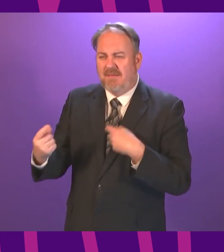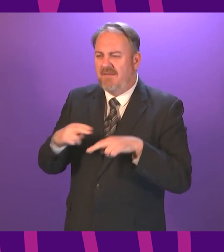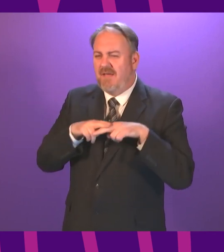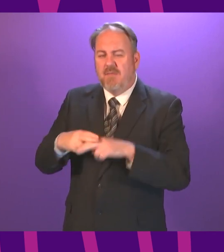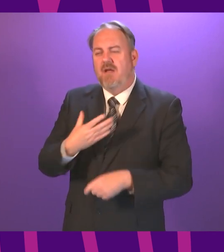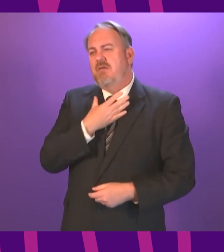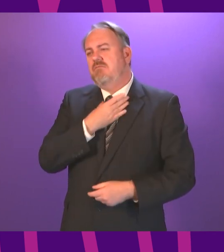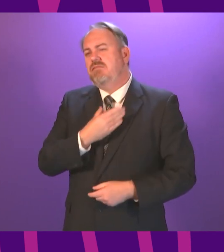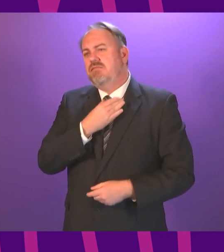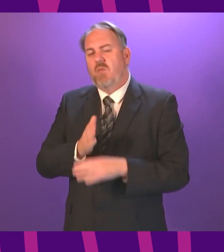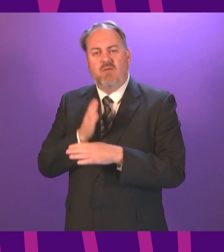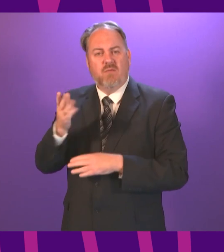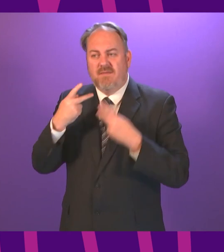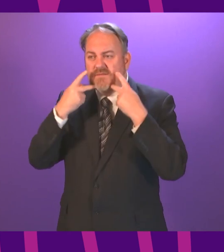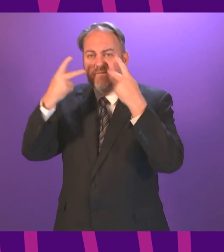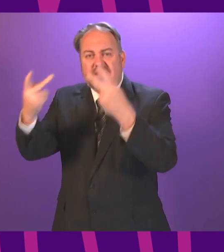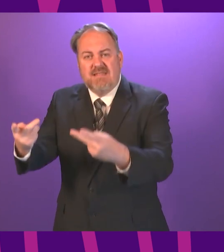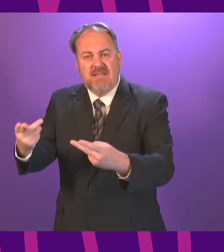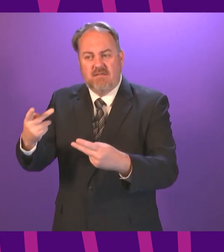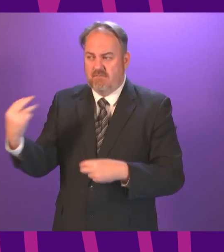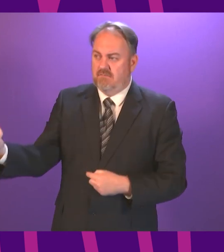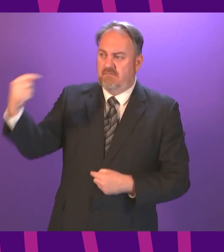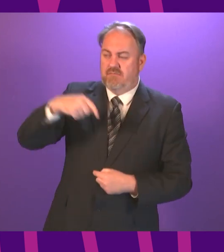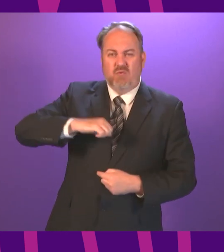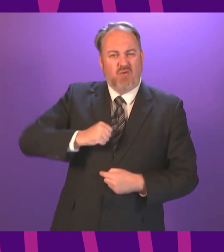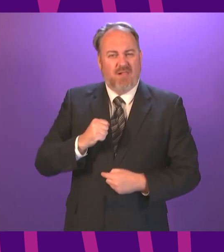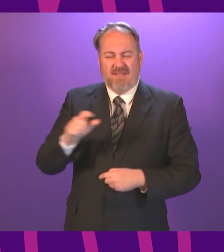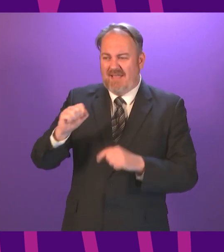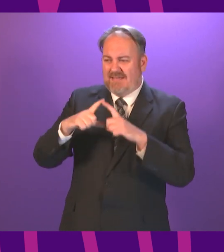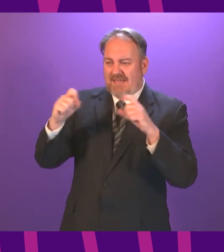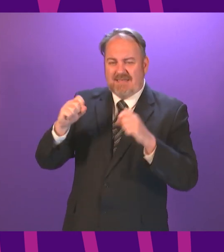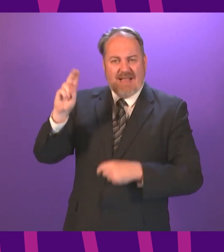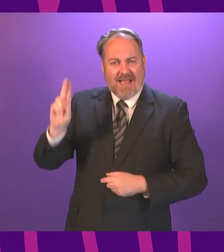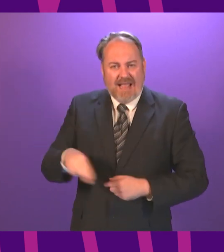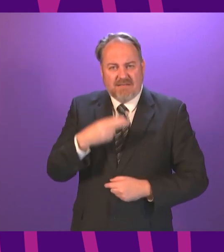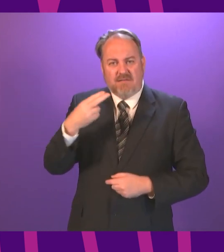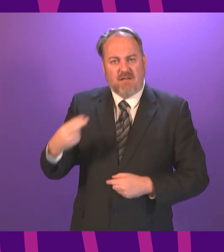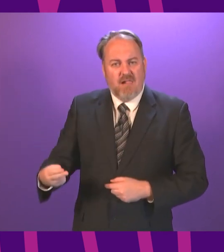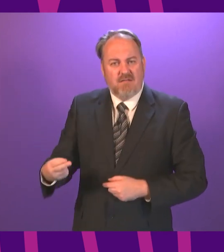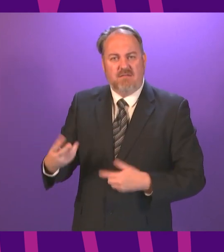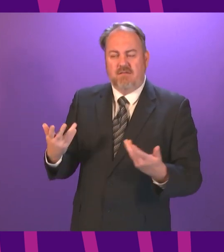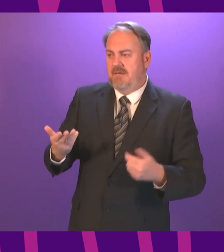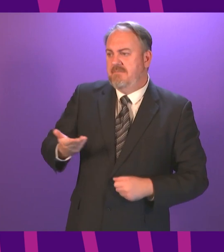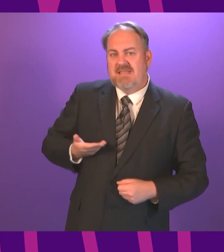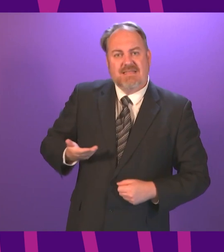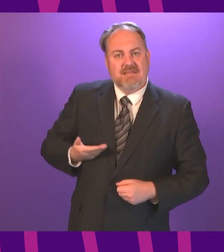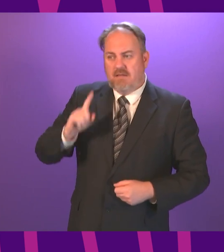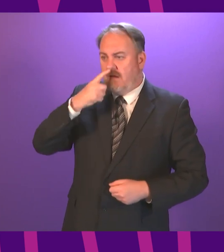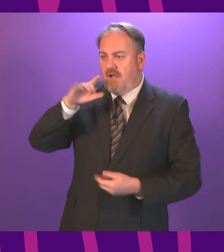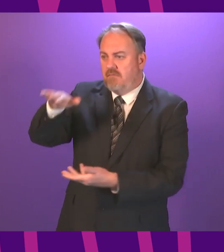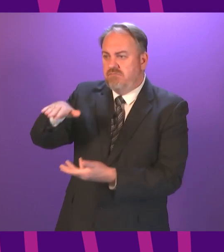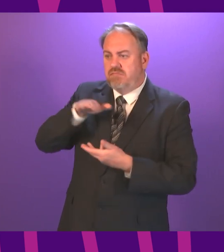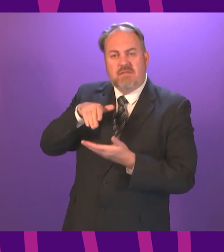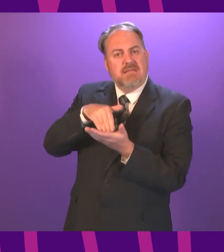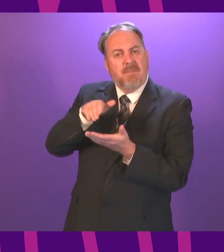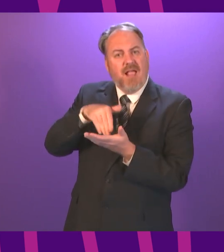visit relatives on the mainland, who have had long booked tickets cancelled, businesses who can no longer get building materials to the islands